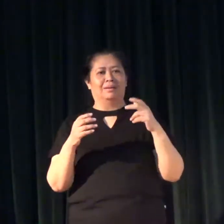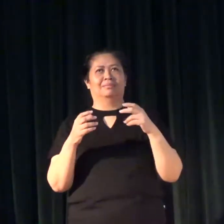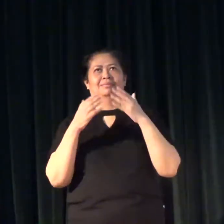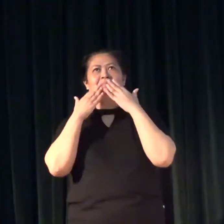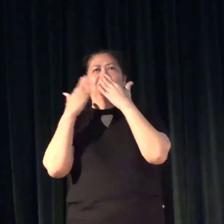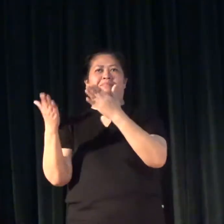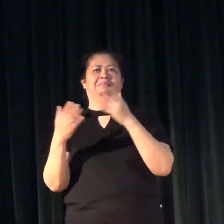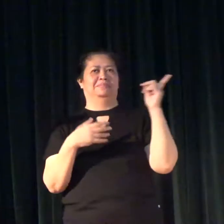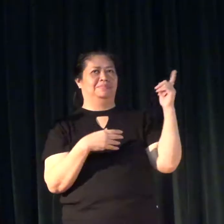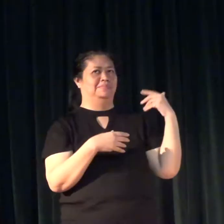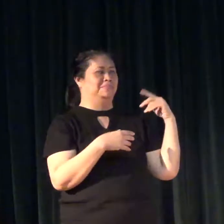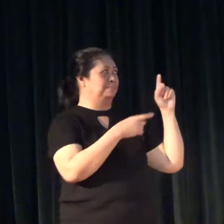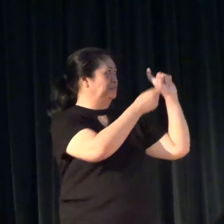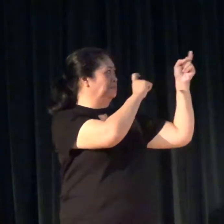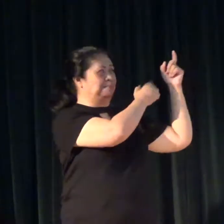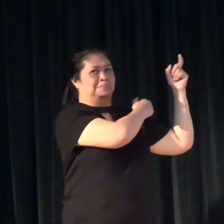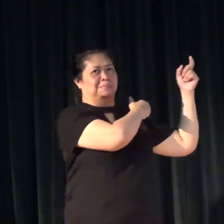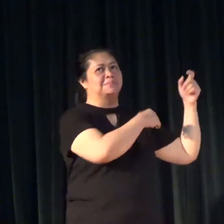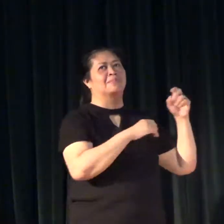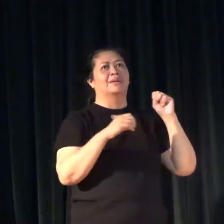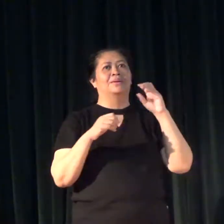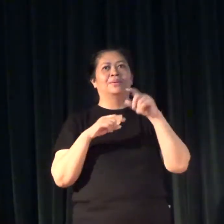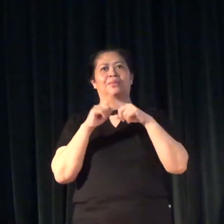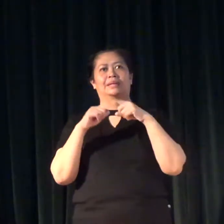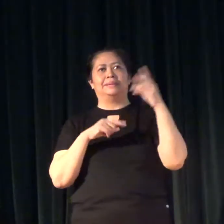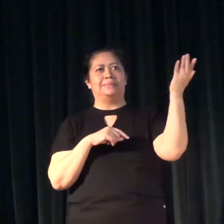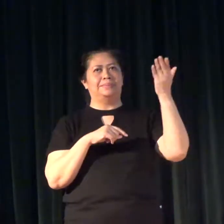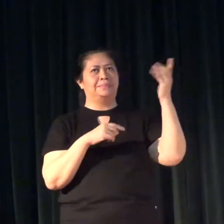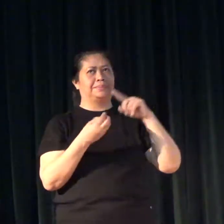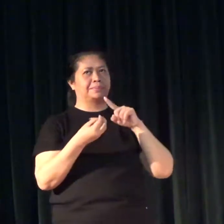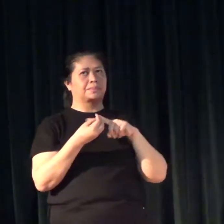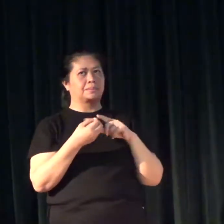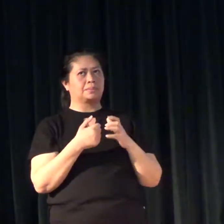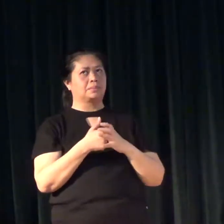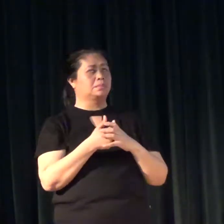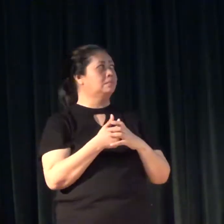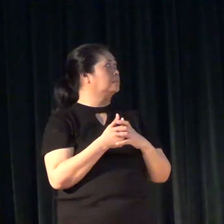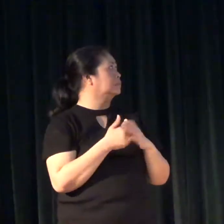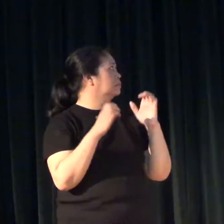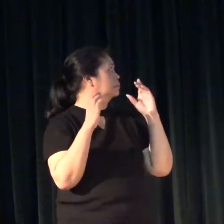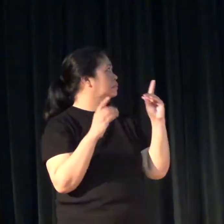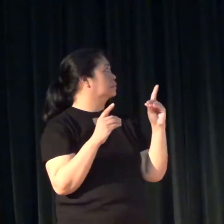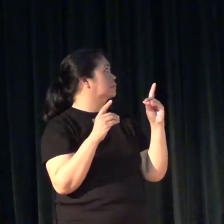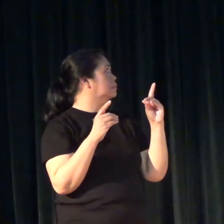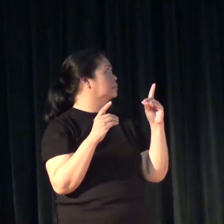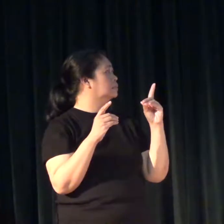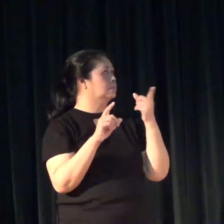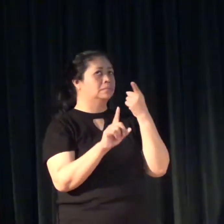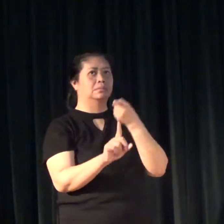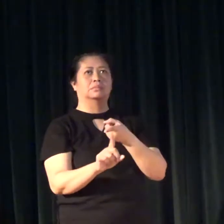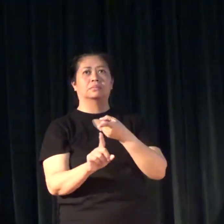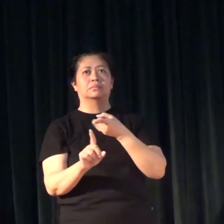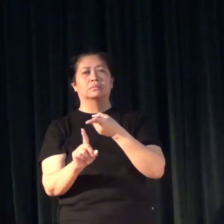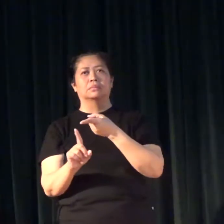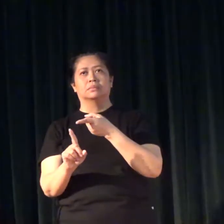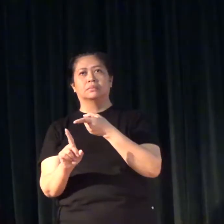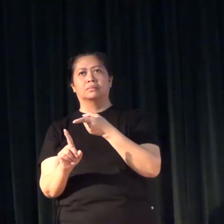So thank you. So when we talk about education and in particular